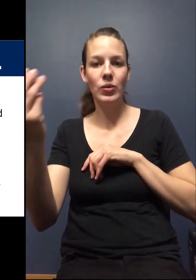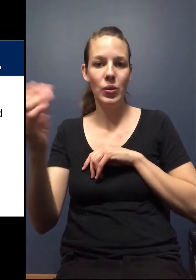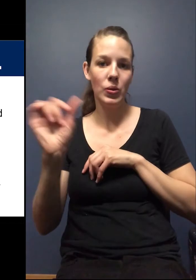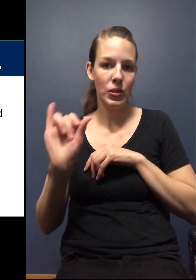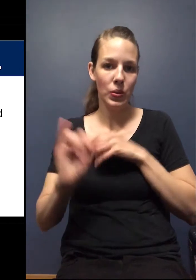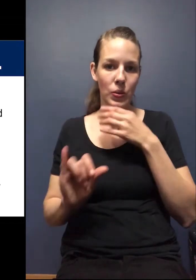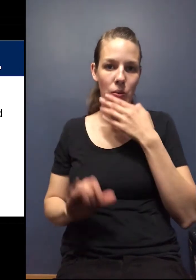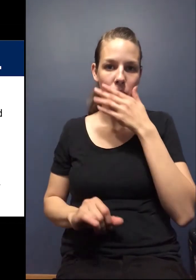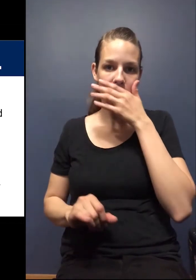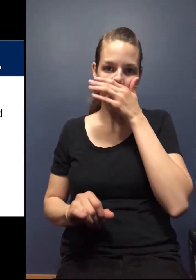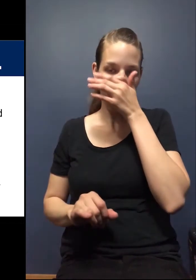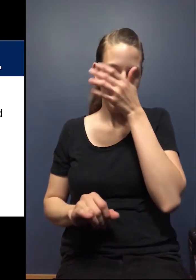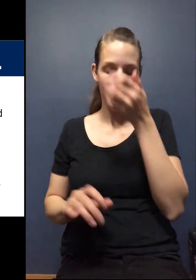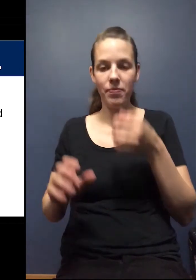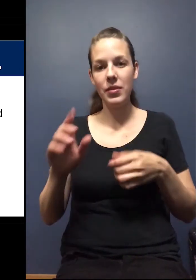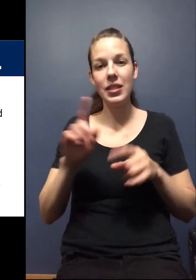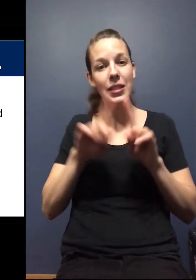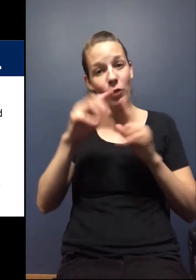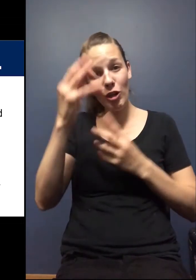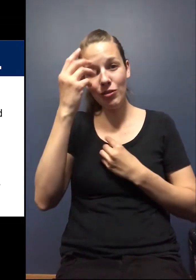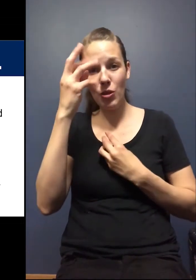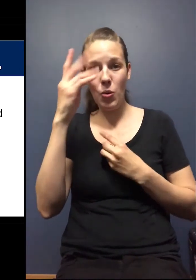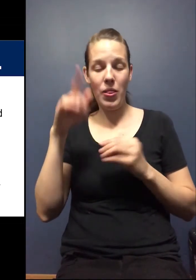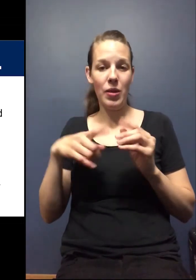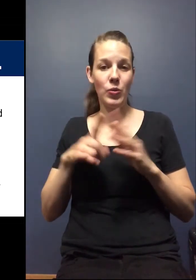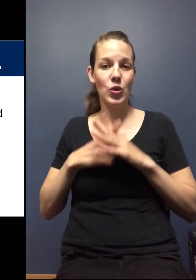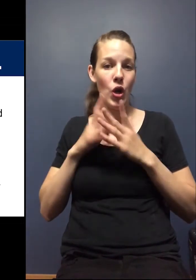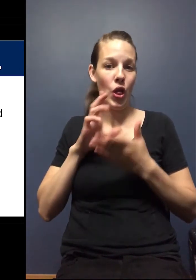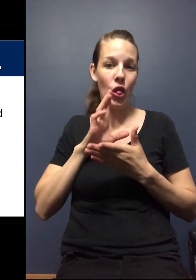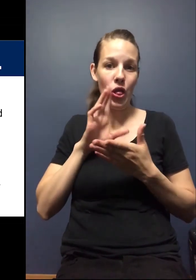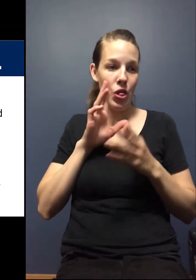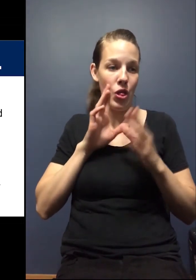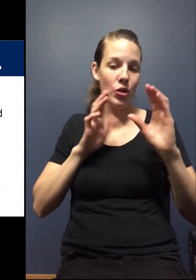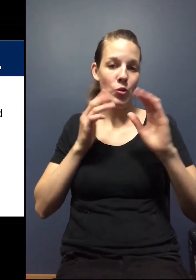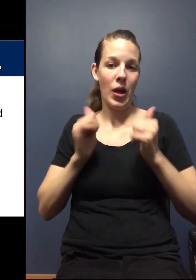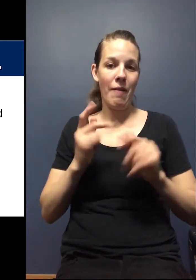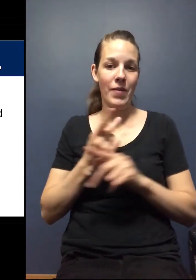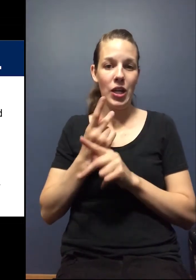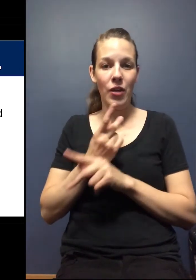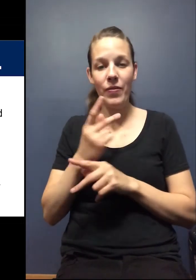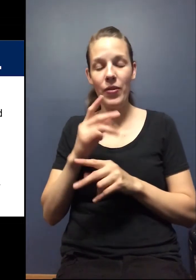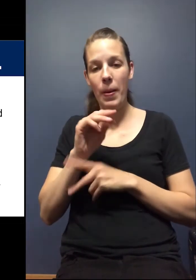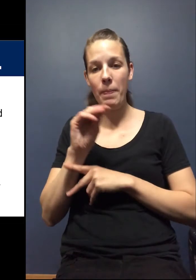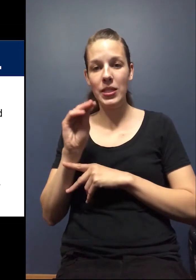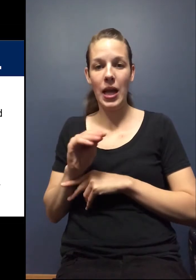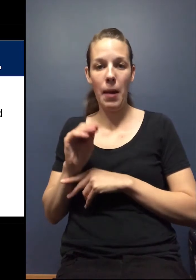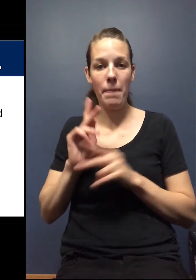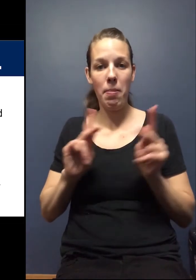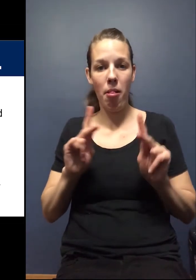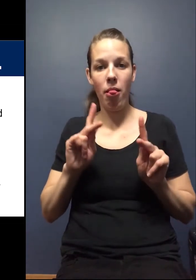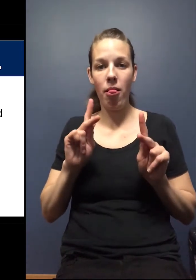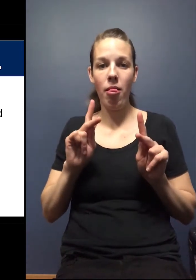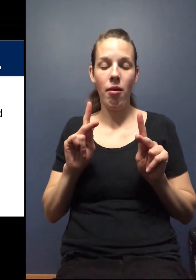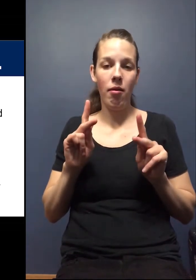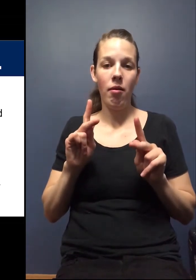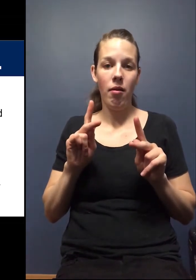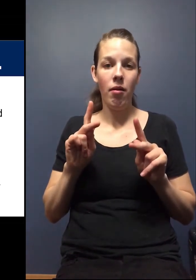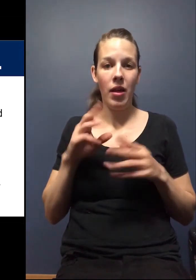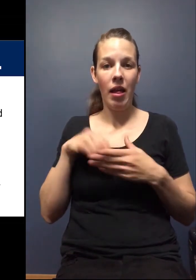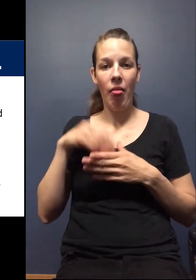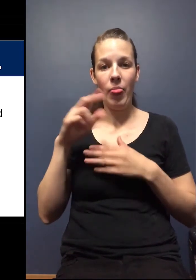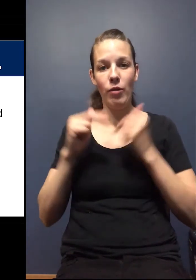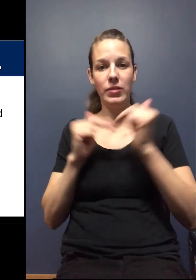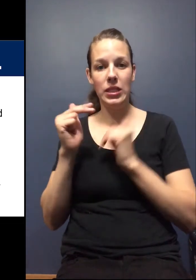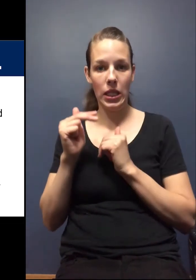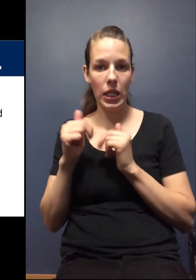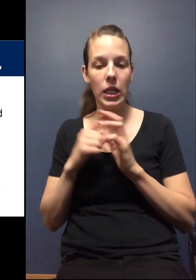you know, are, can they take that into different consideration when they start looking at the, um, the percent of folks that can be in their